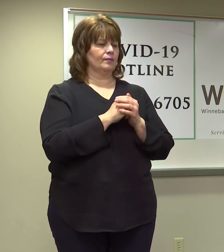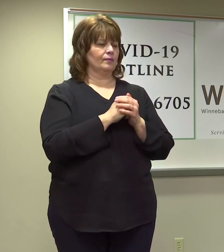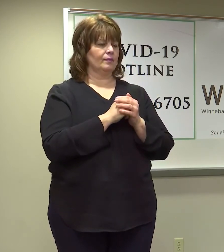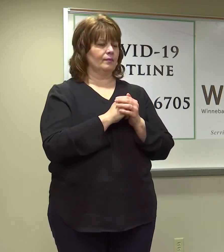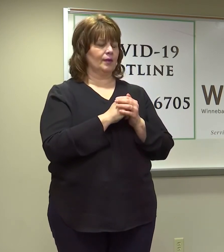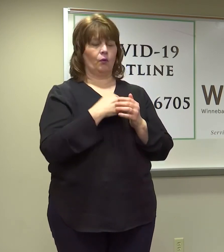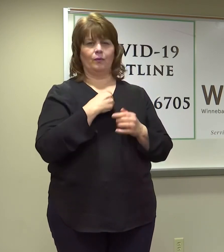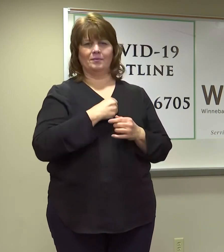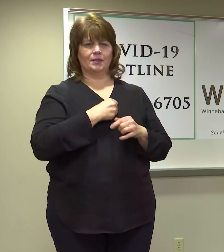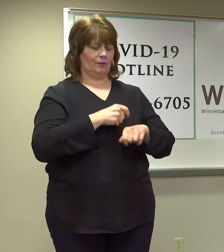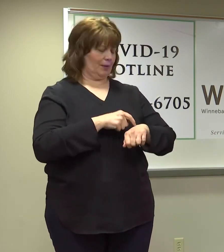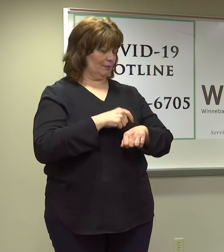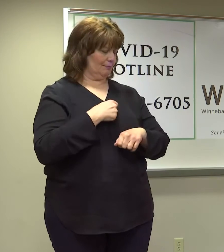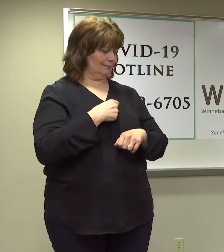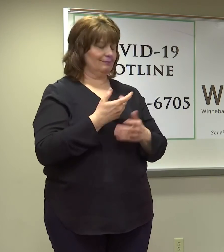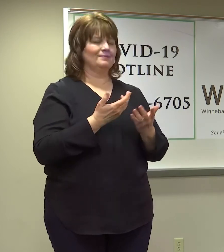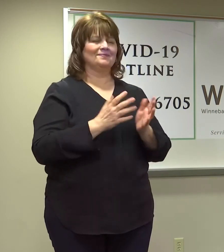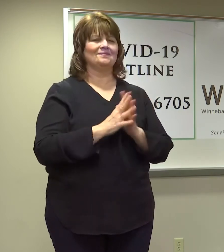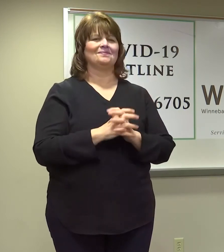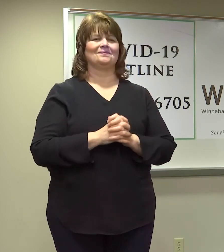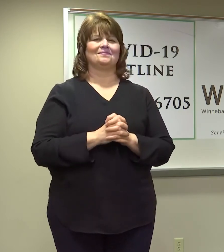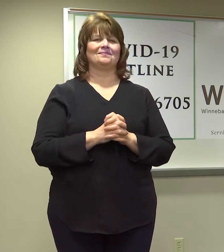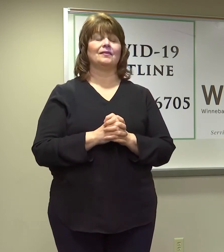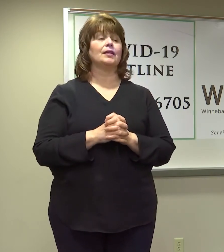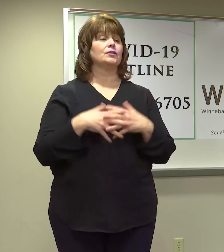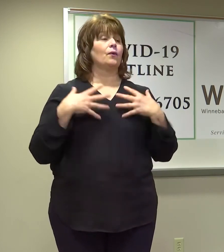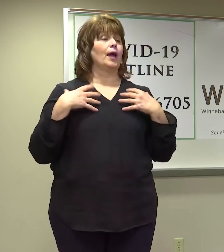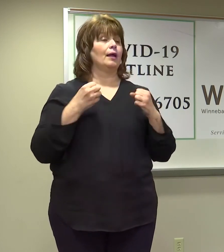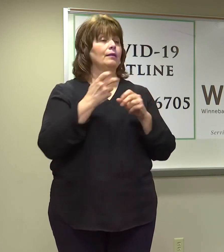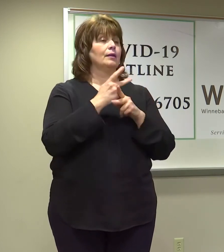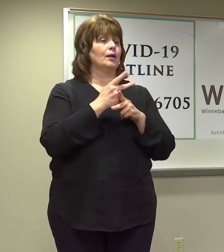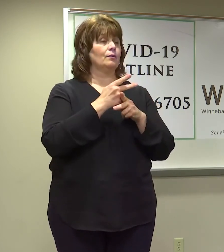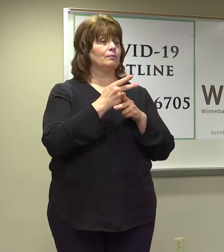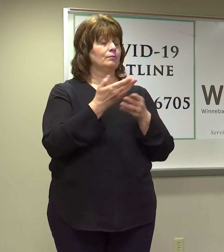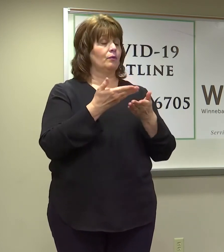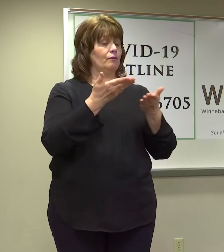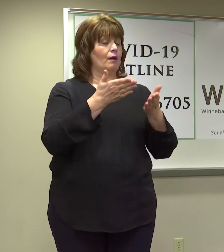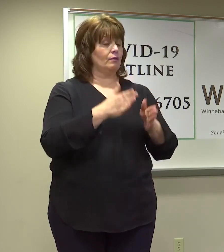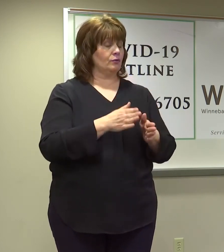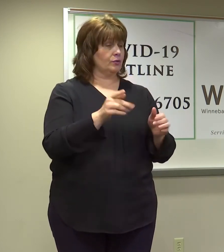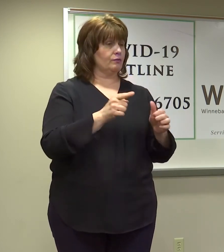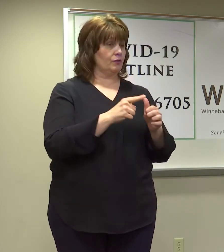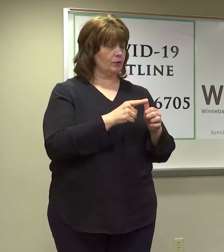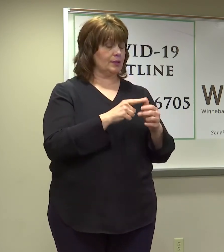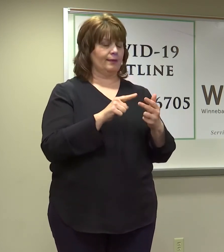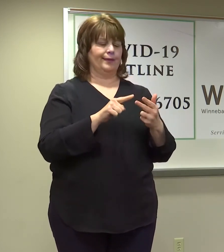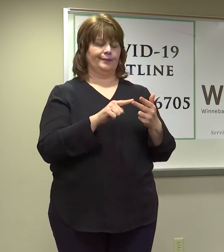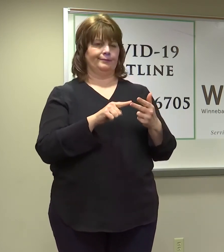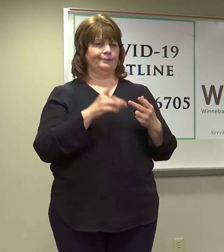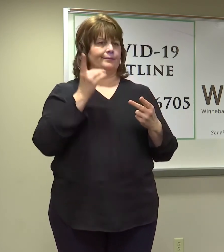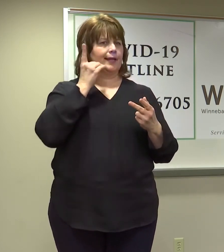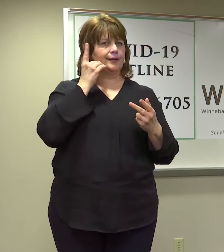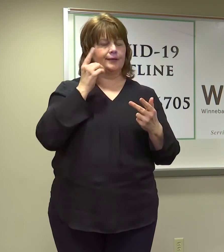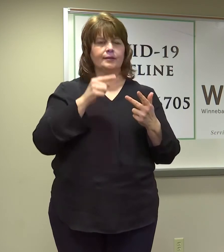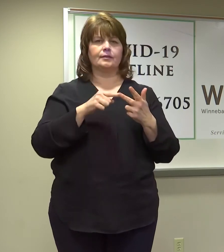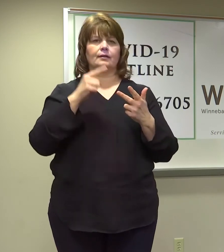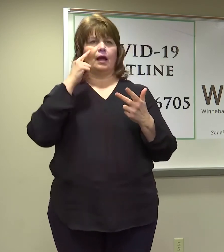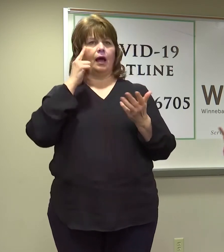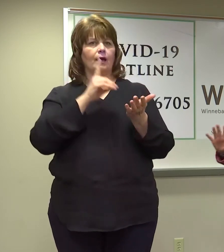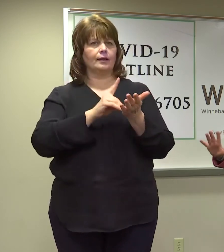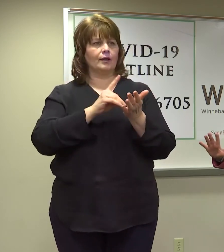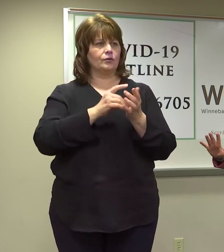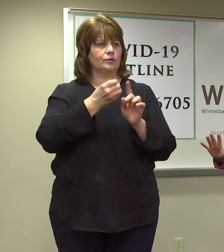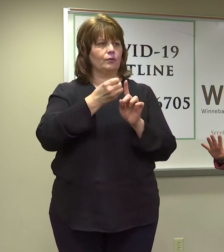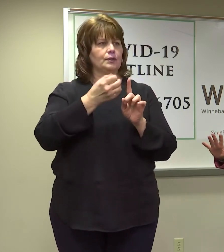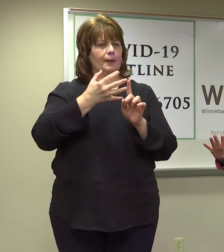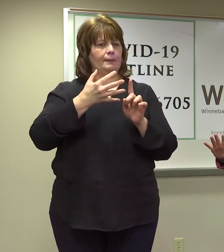My apologies here. With health care providers first. Then we've had expanded to dentists and, you know, optometrists. I mean, we've kind